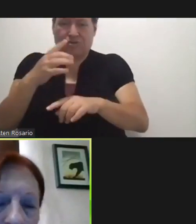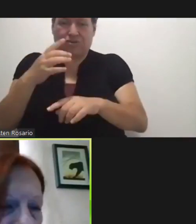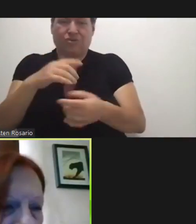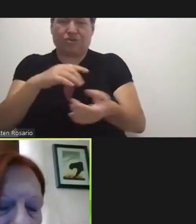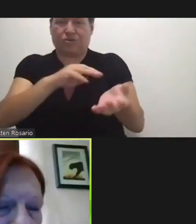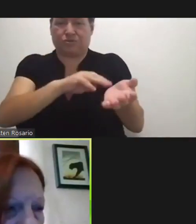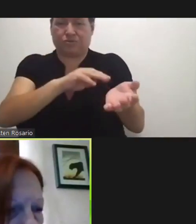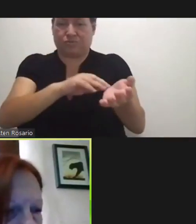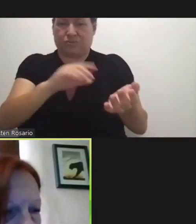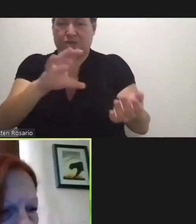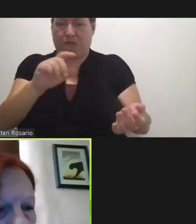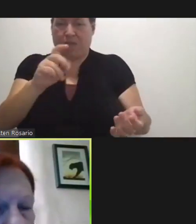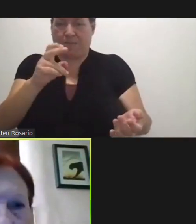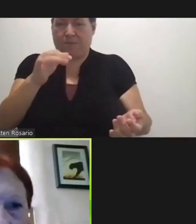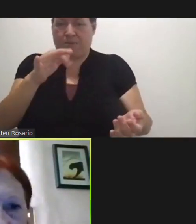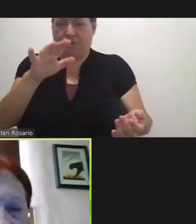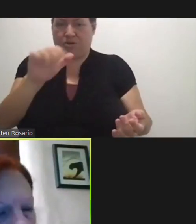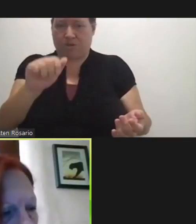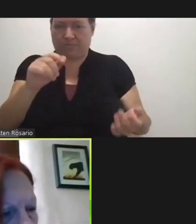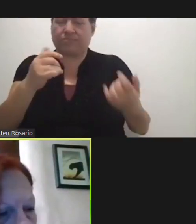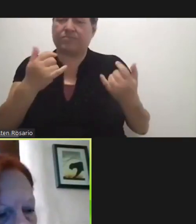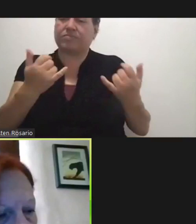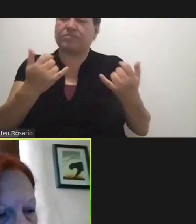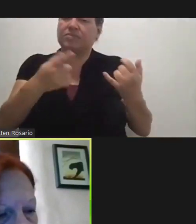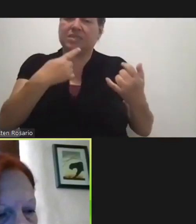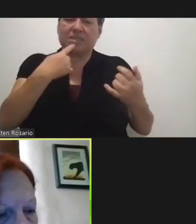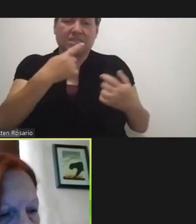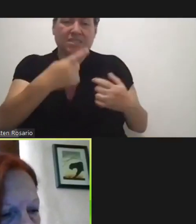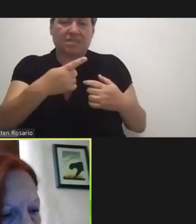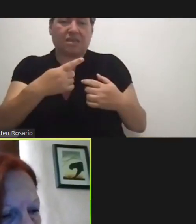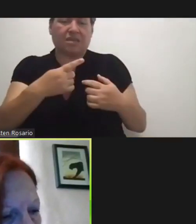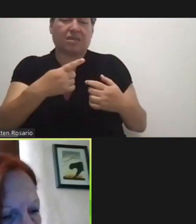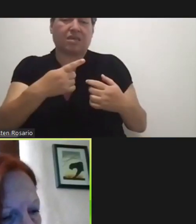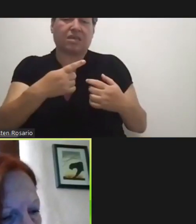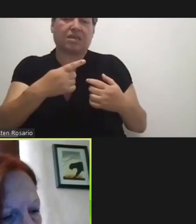Governor You You Said You Wouldn't Hesitate